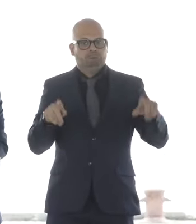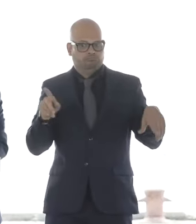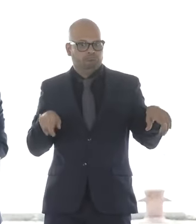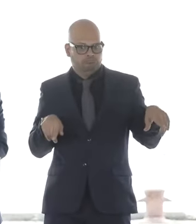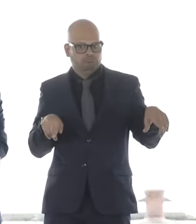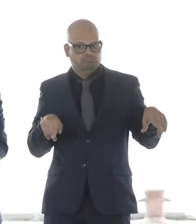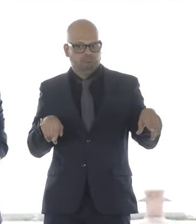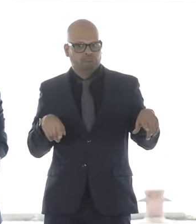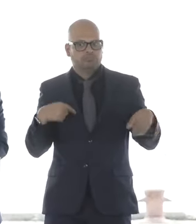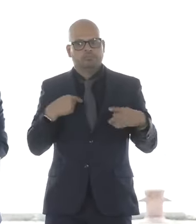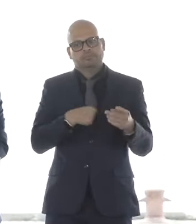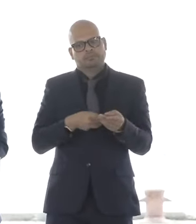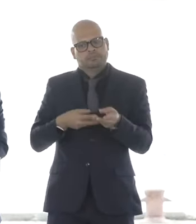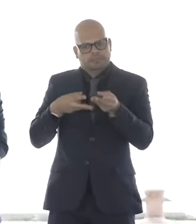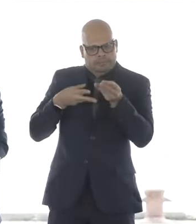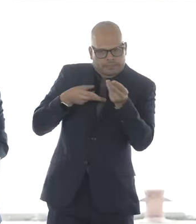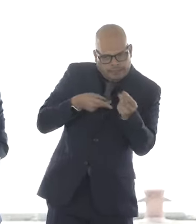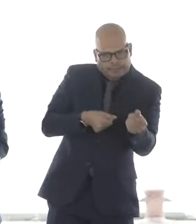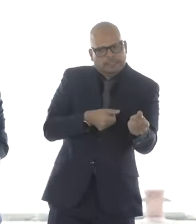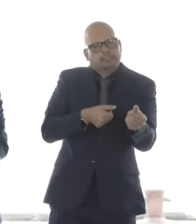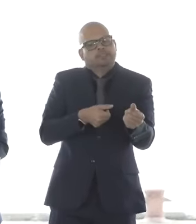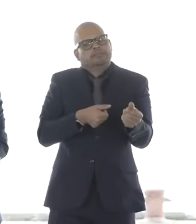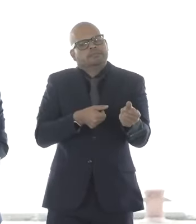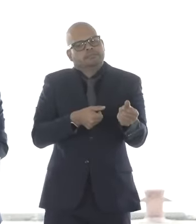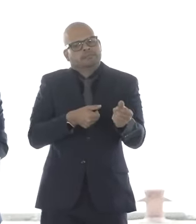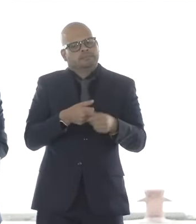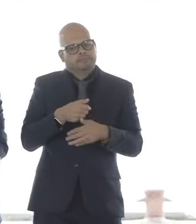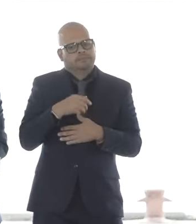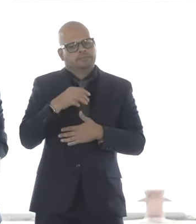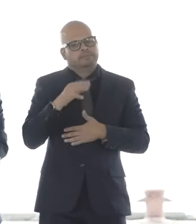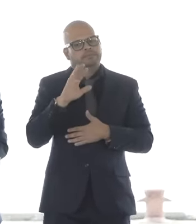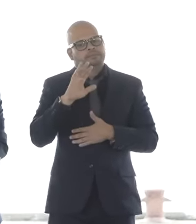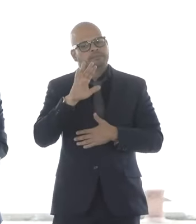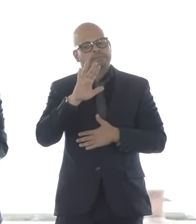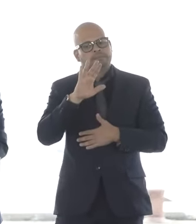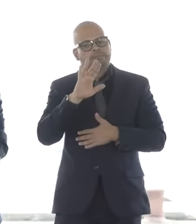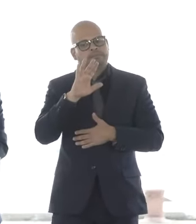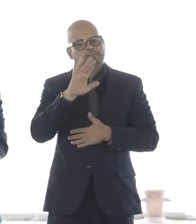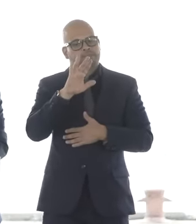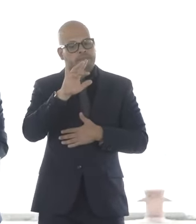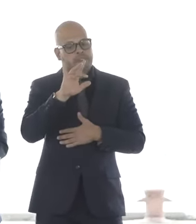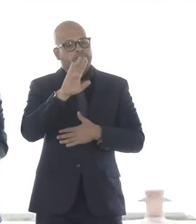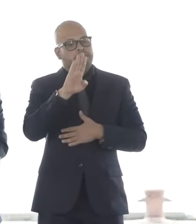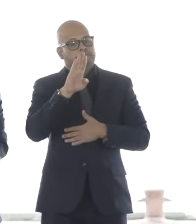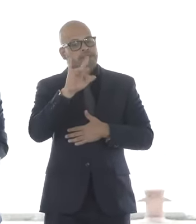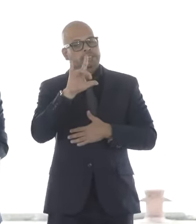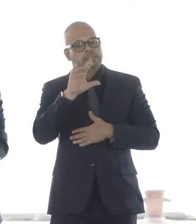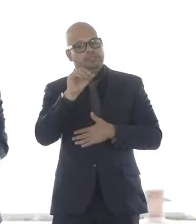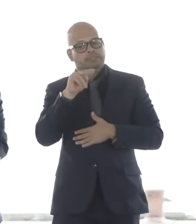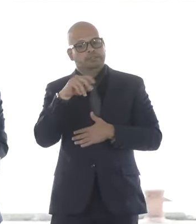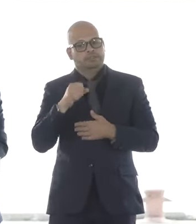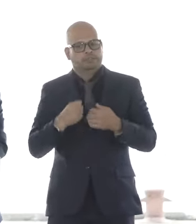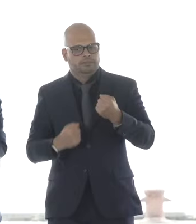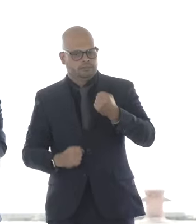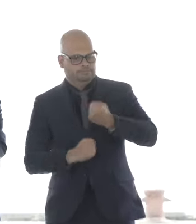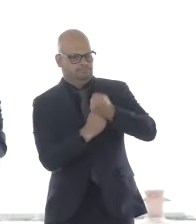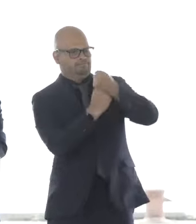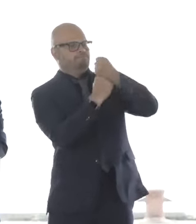nearly a dozen projects that will equip our nation's ports to boost offshore wind. We expect nearly